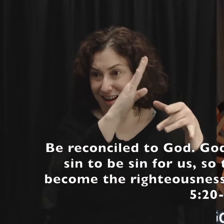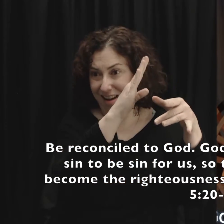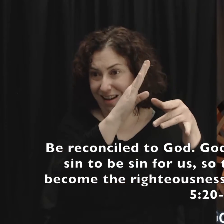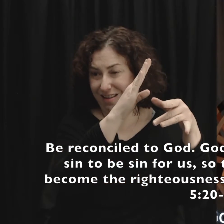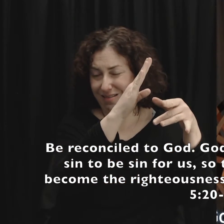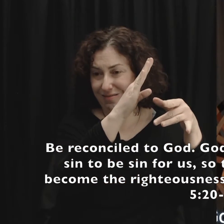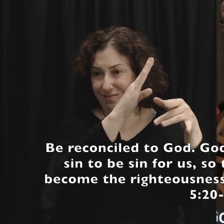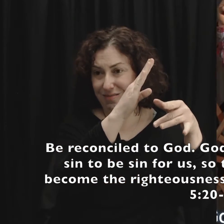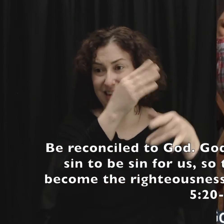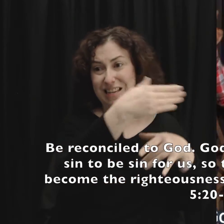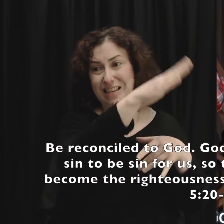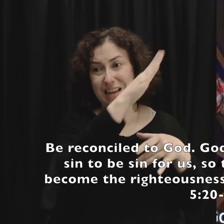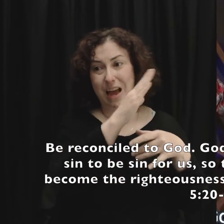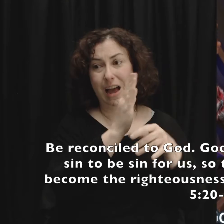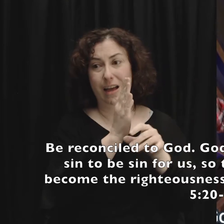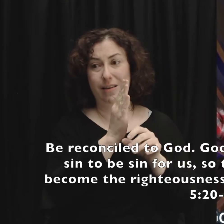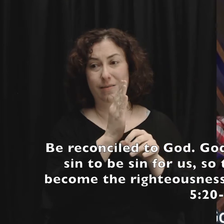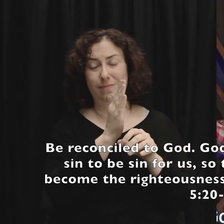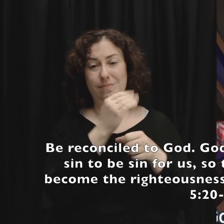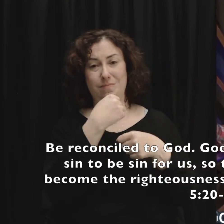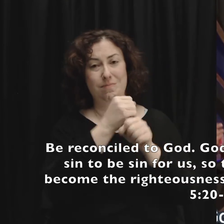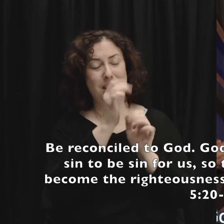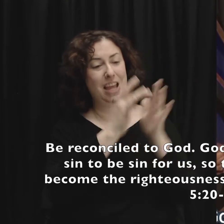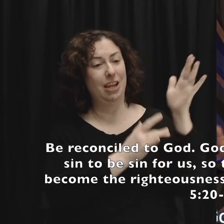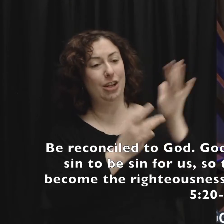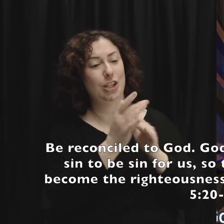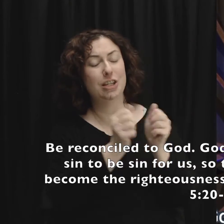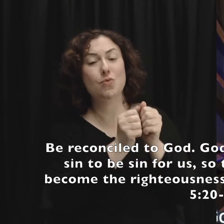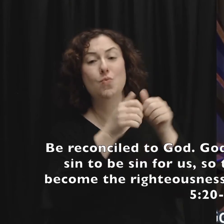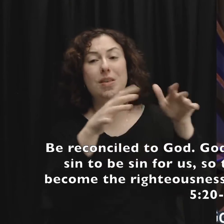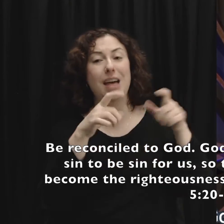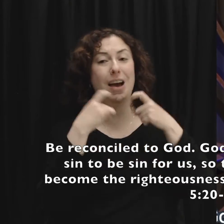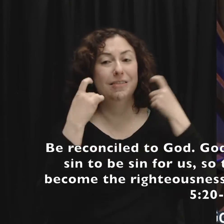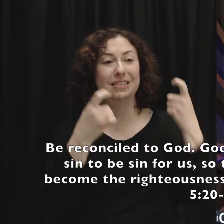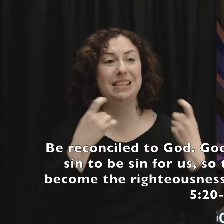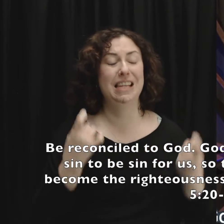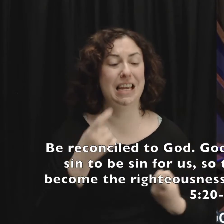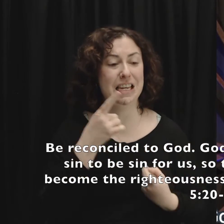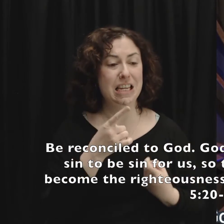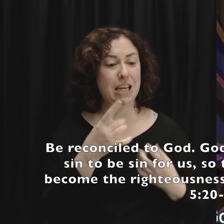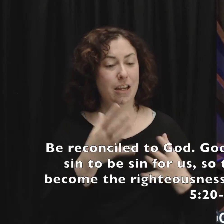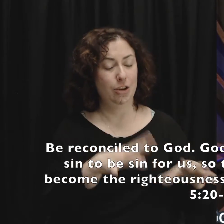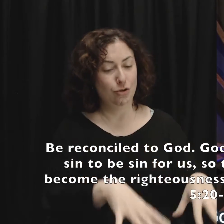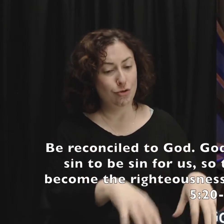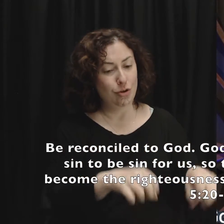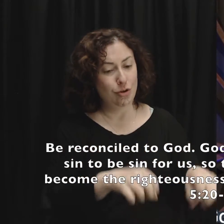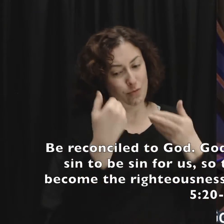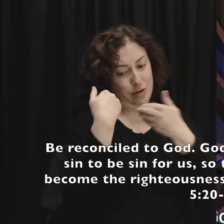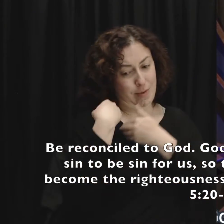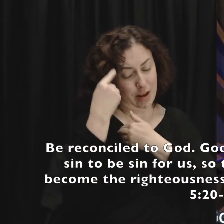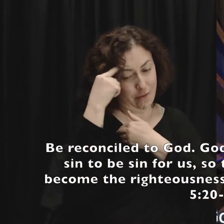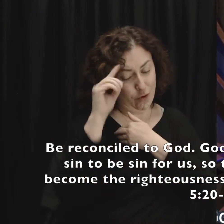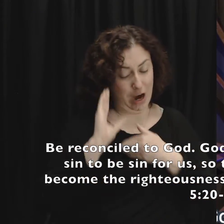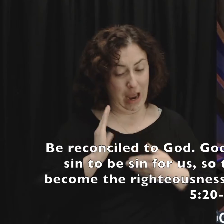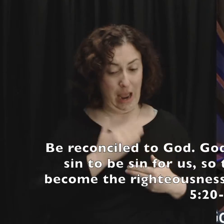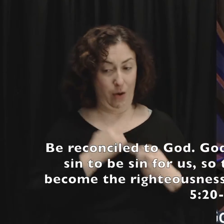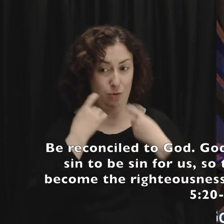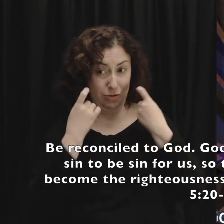God made him who had no sin to be sin for us so that in him we might become the righteousness